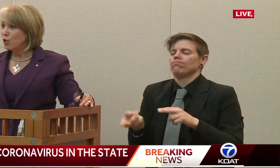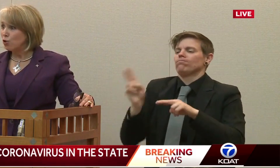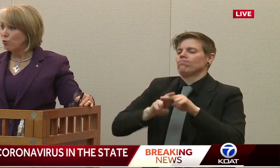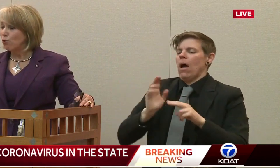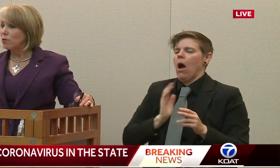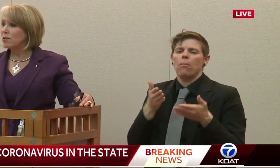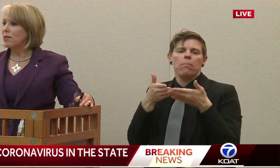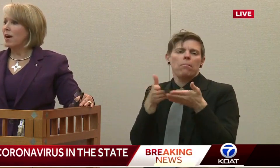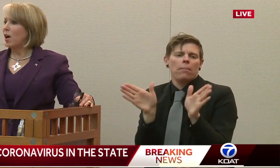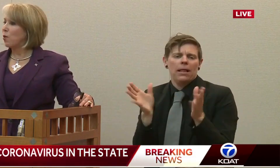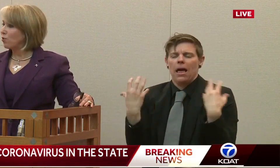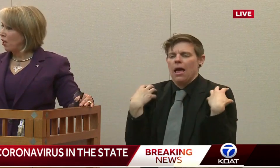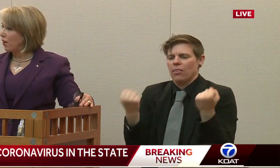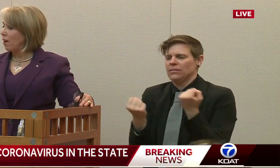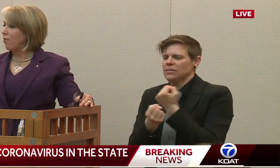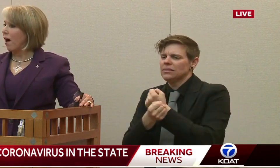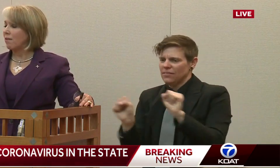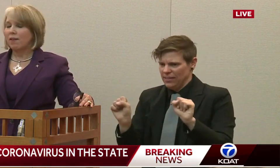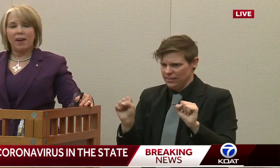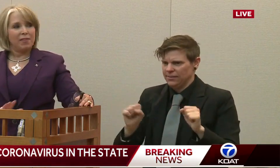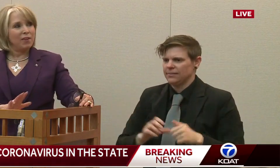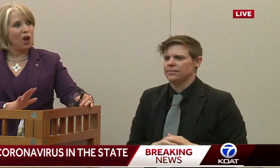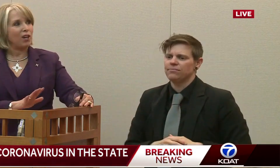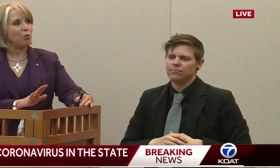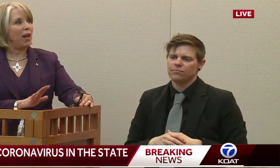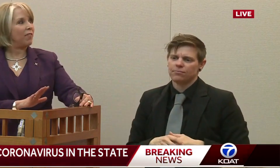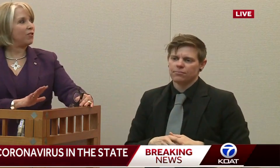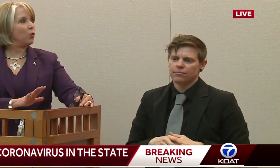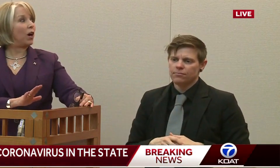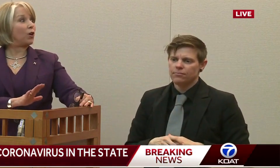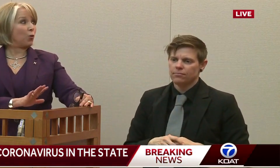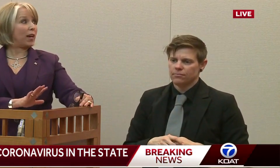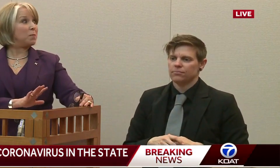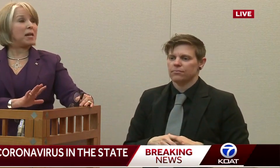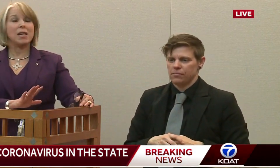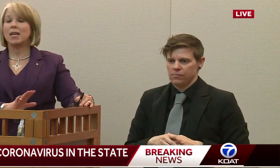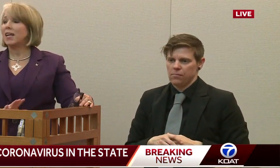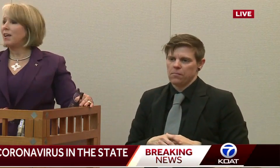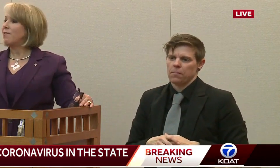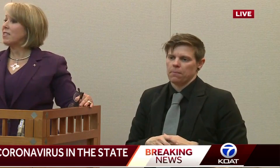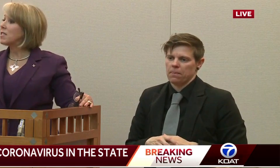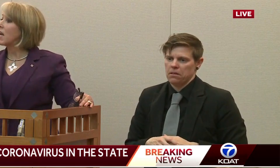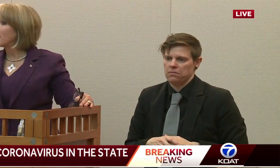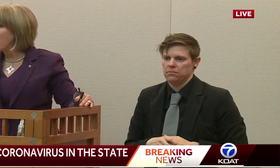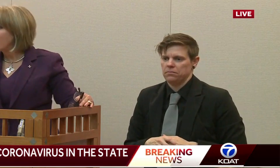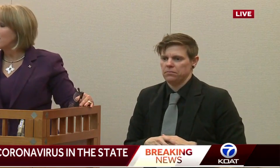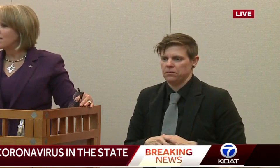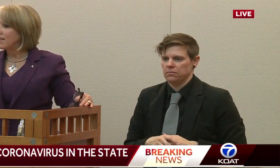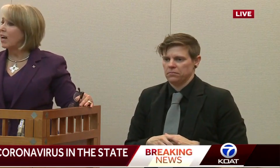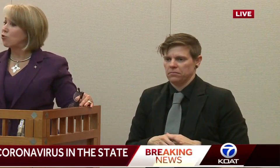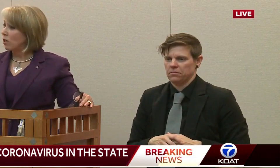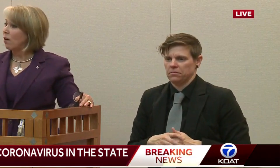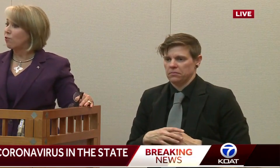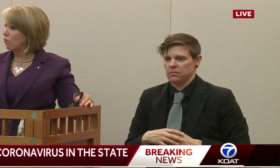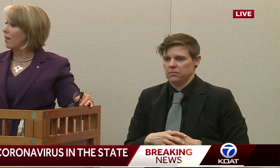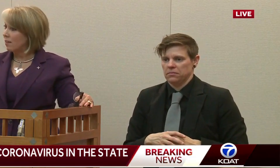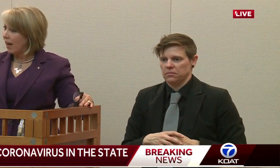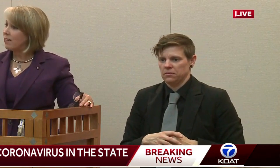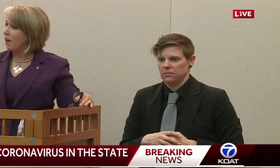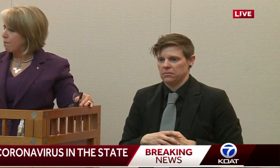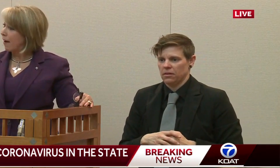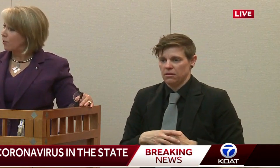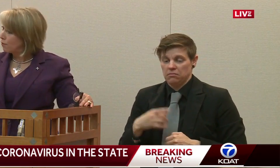tools. I will tell you that, and the docs will have to correct me, that sunlight is actually